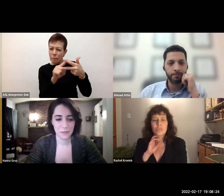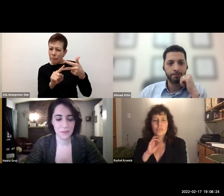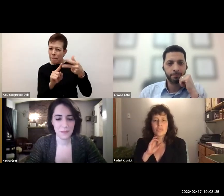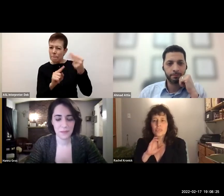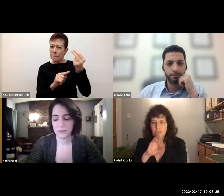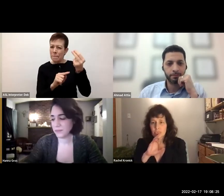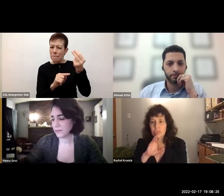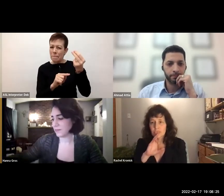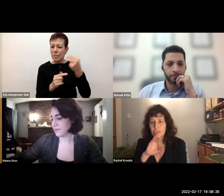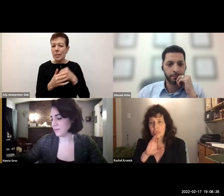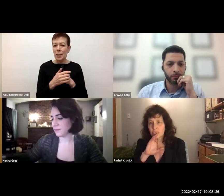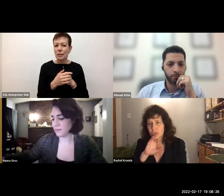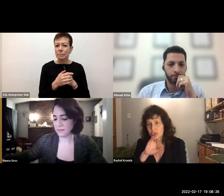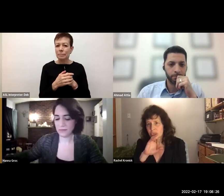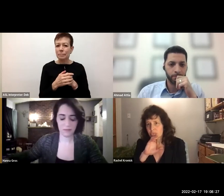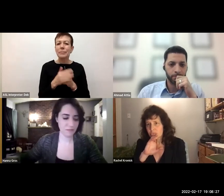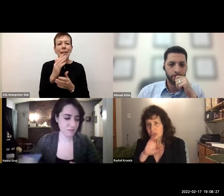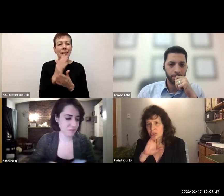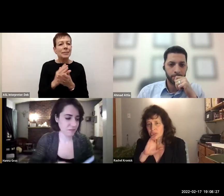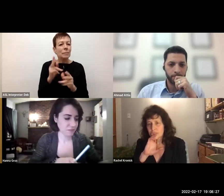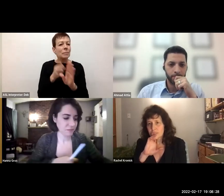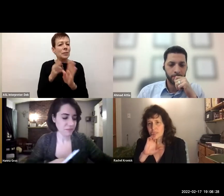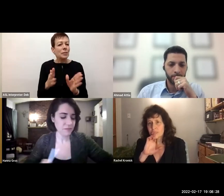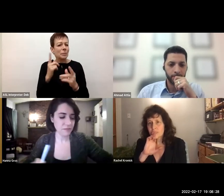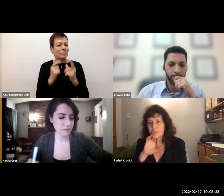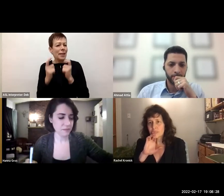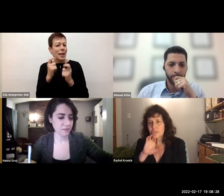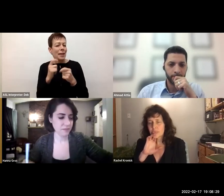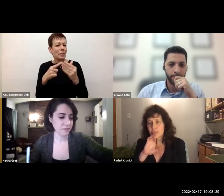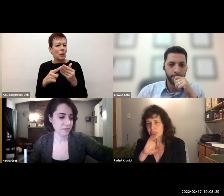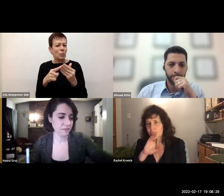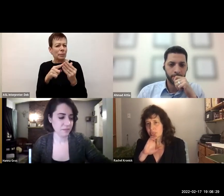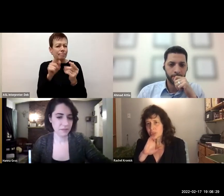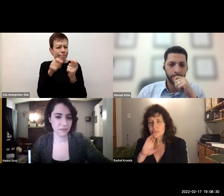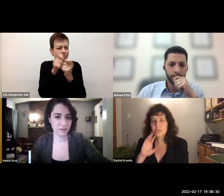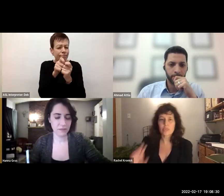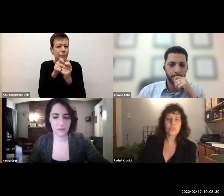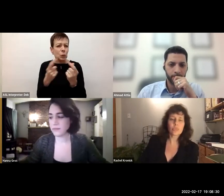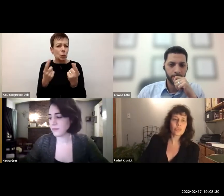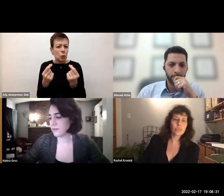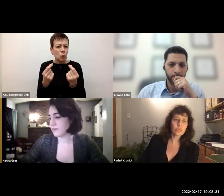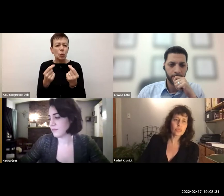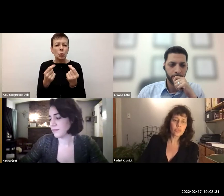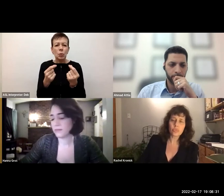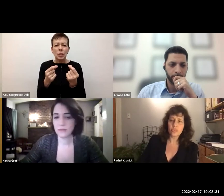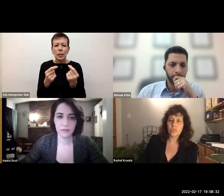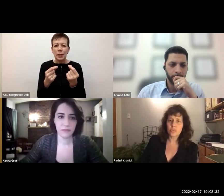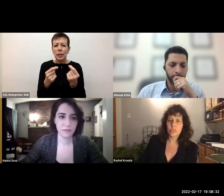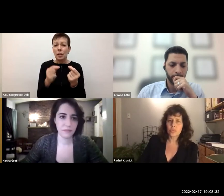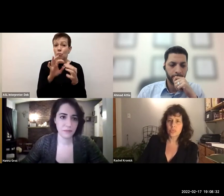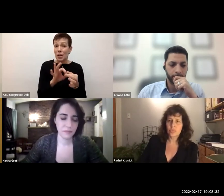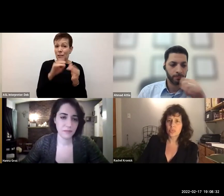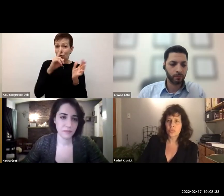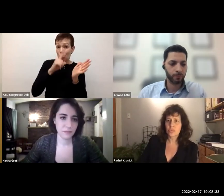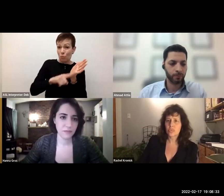that, that, that participants were wondering about, or things related to the research that was presented in the